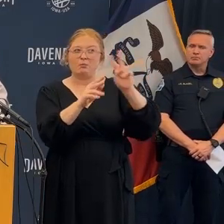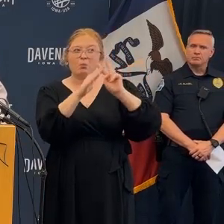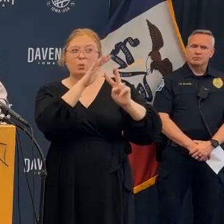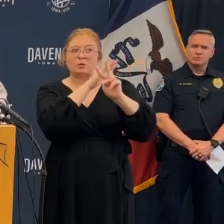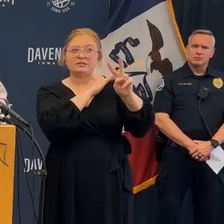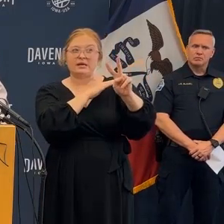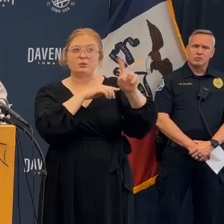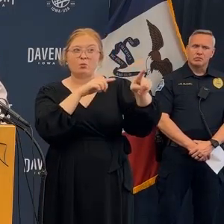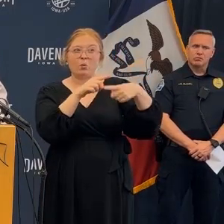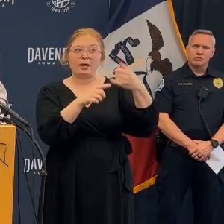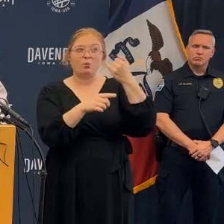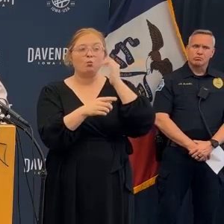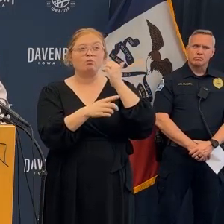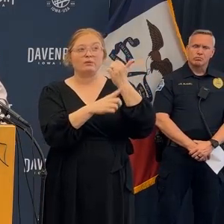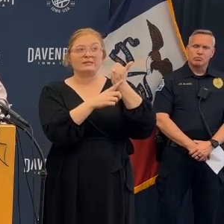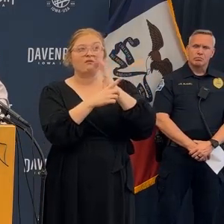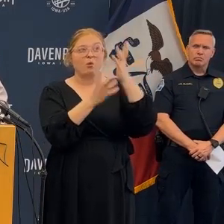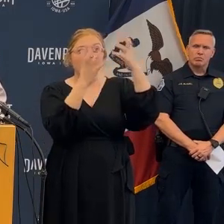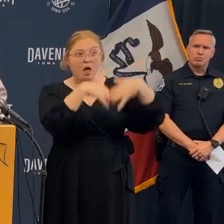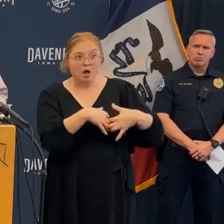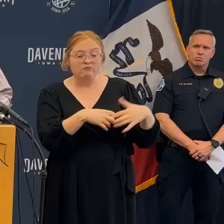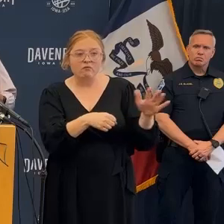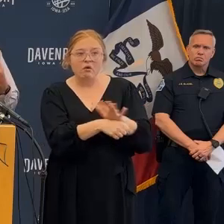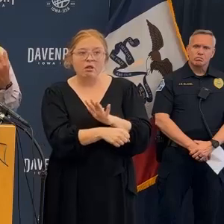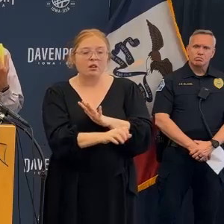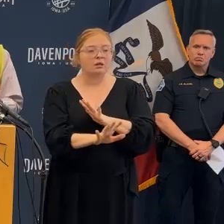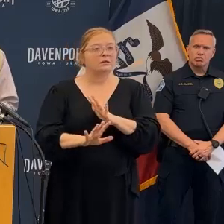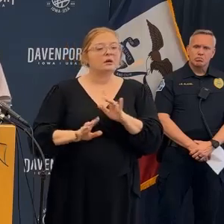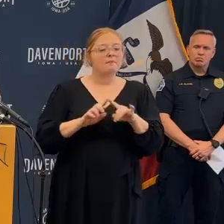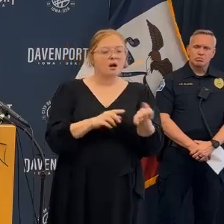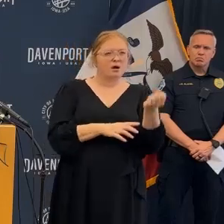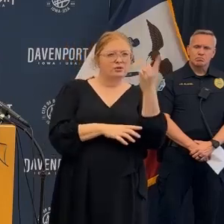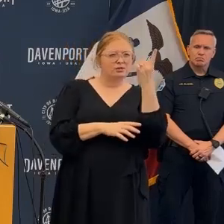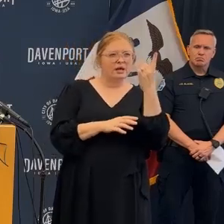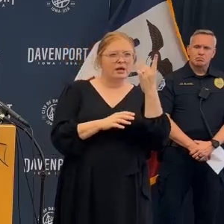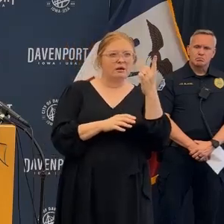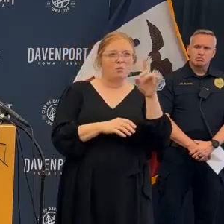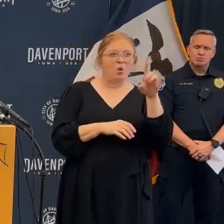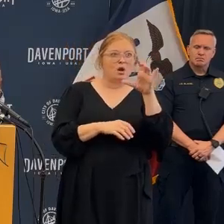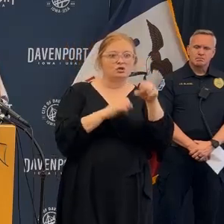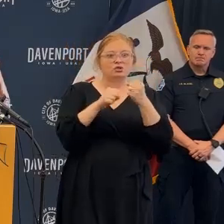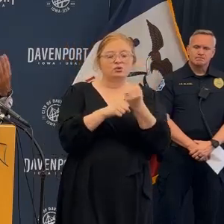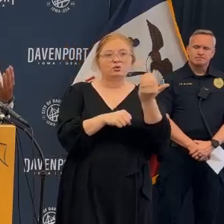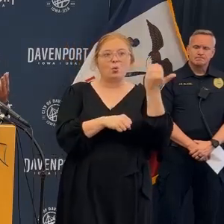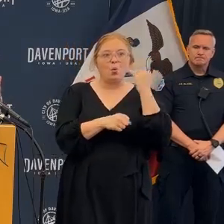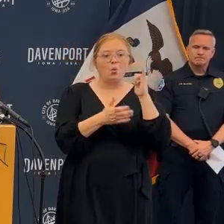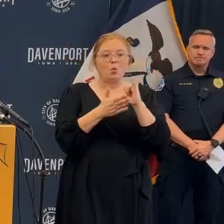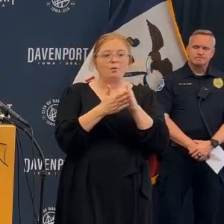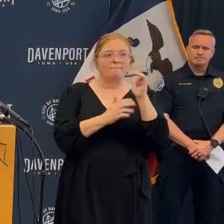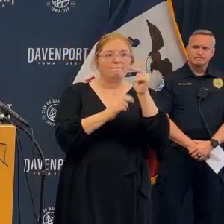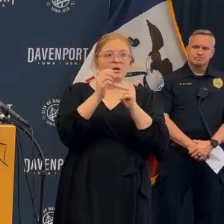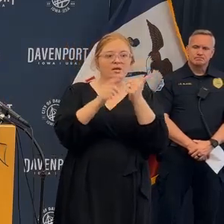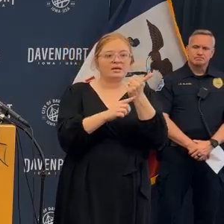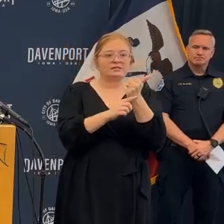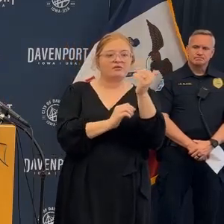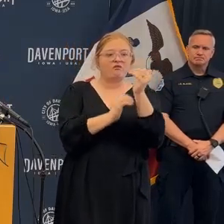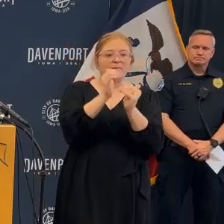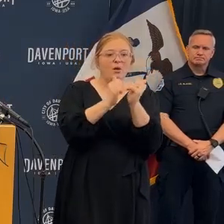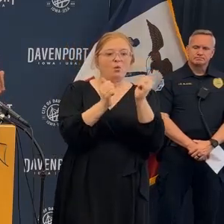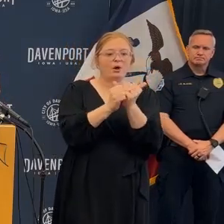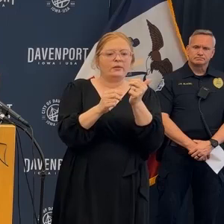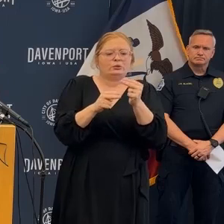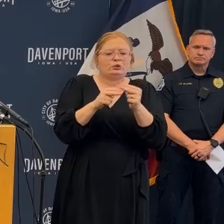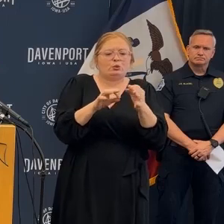to say how soon it will continue to collapse but